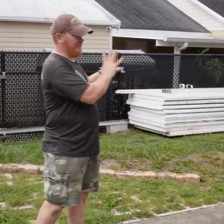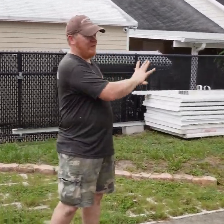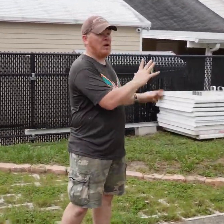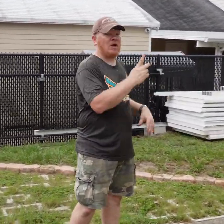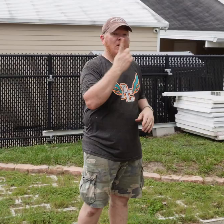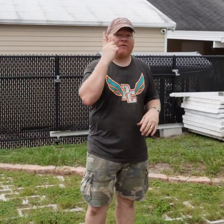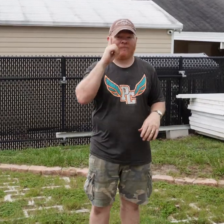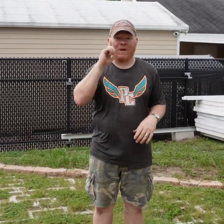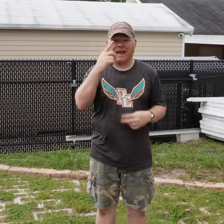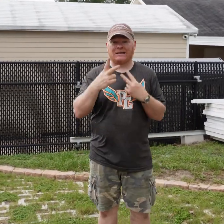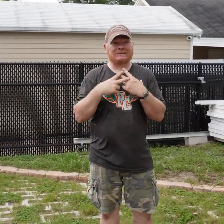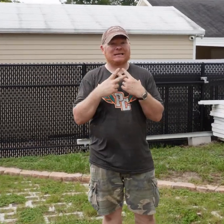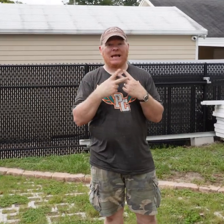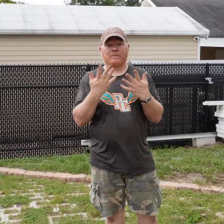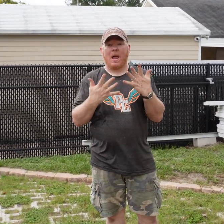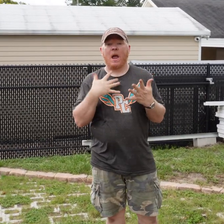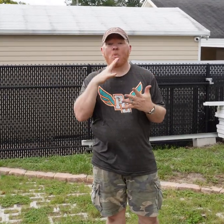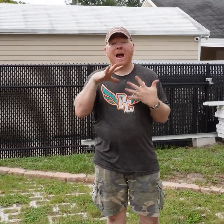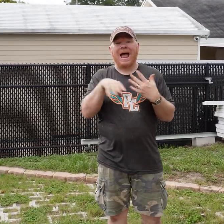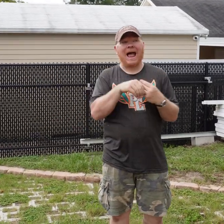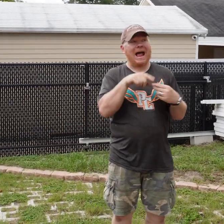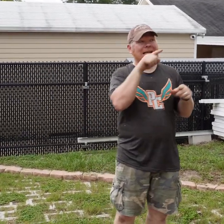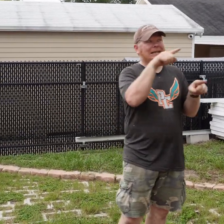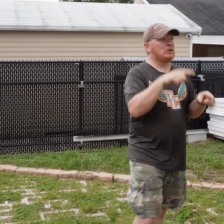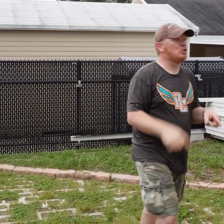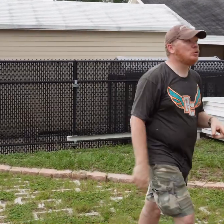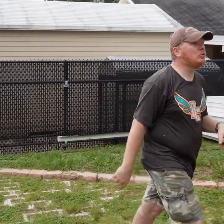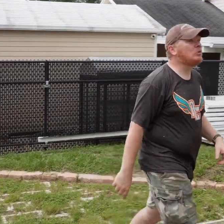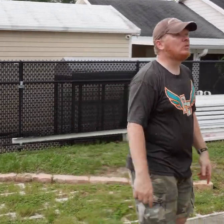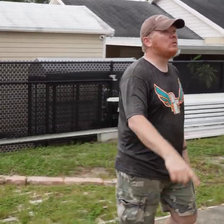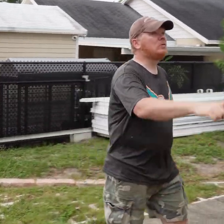I'm going leave it there for now Save it maybe I'm going to add it over here